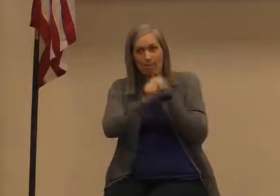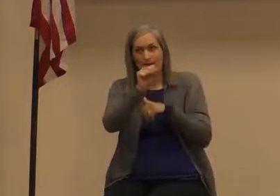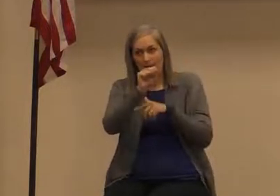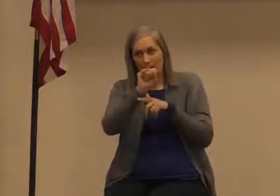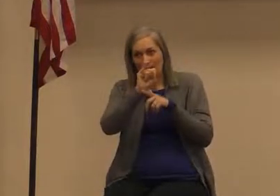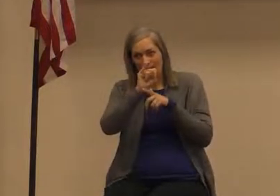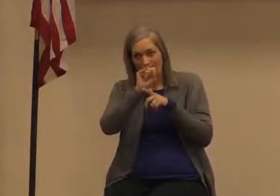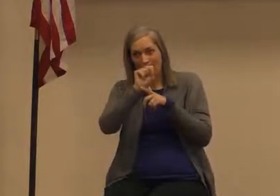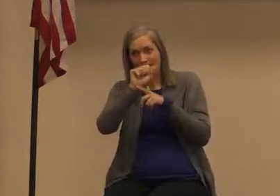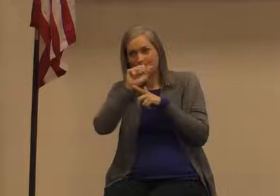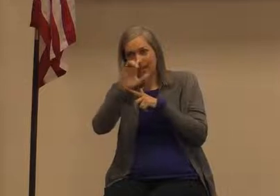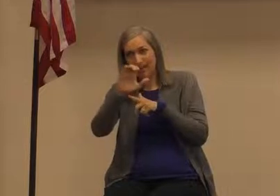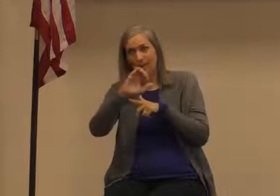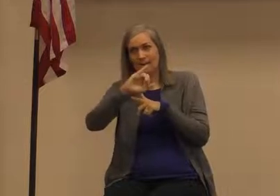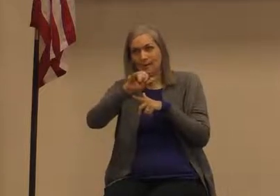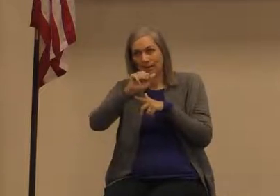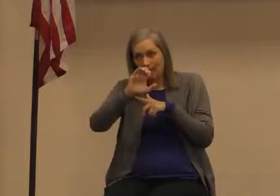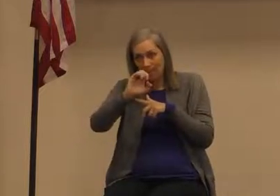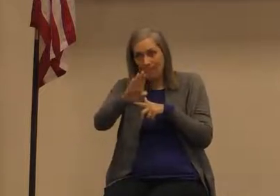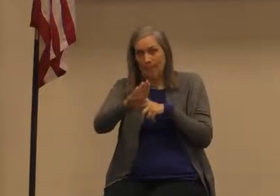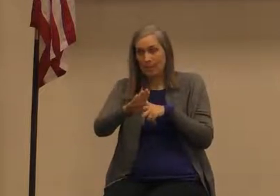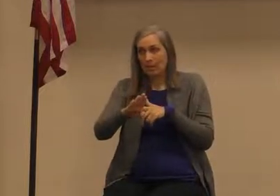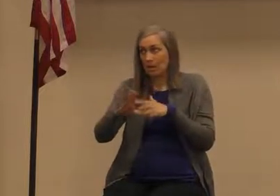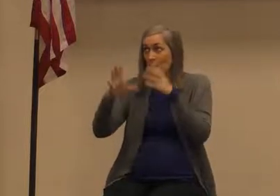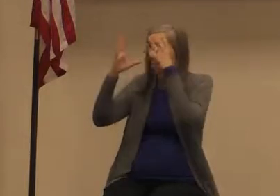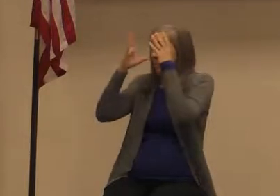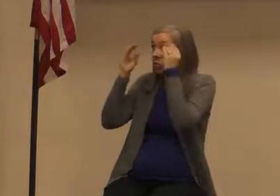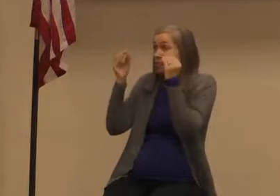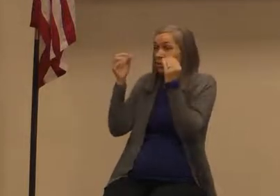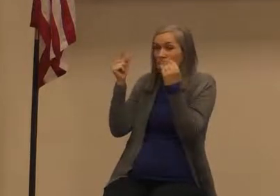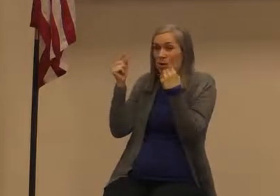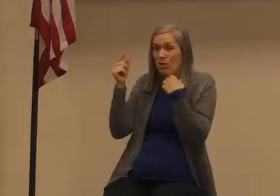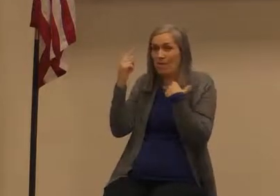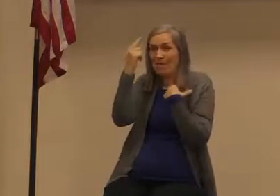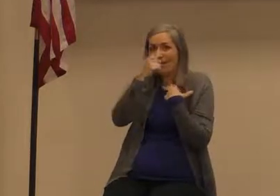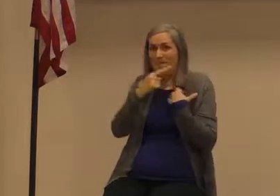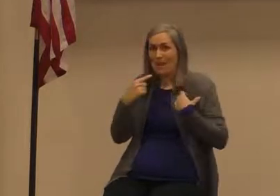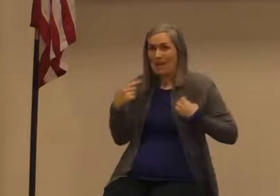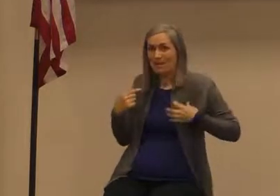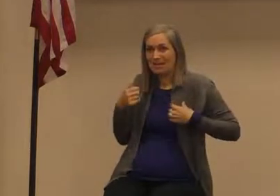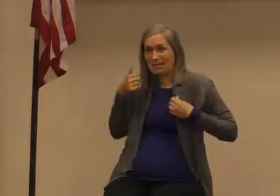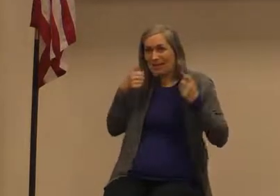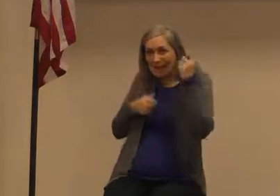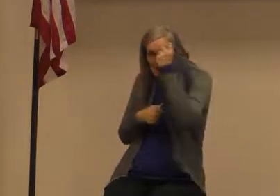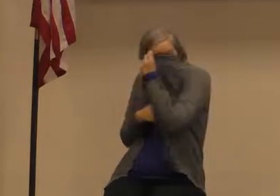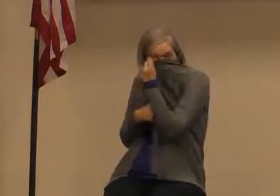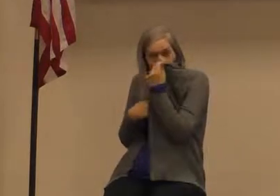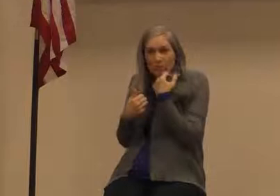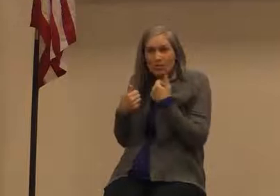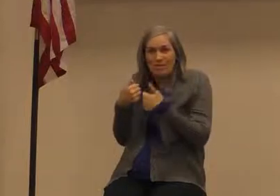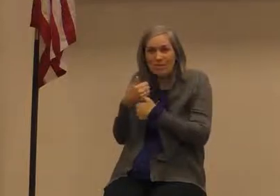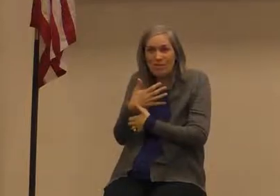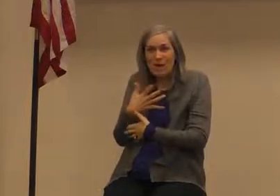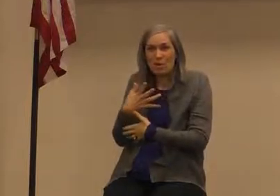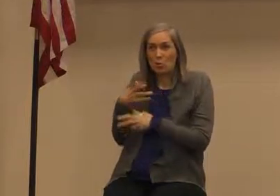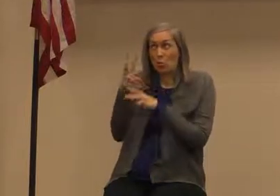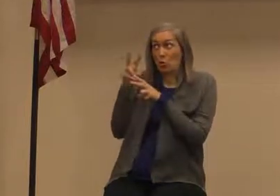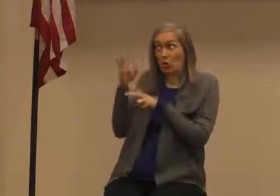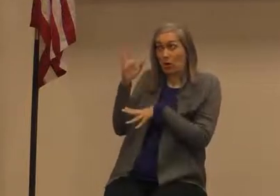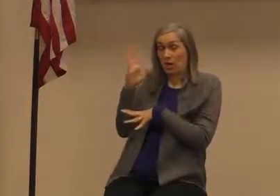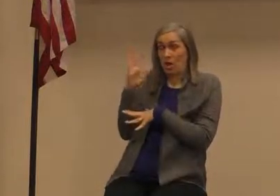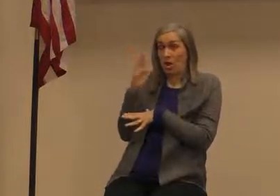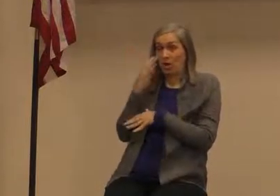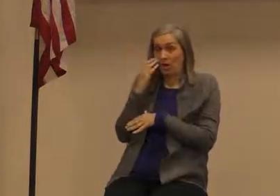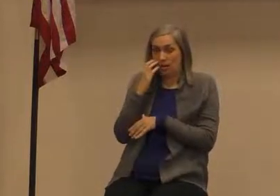Moses hid his face for he was afraid to look at God and now jump over to verse 13 then